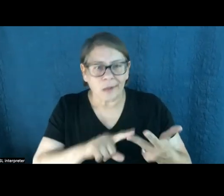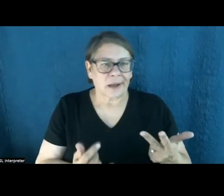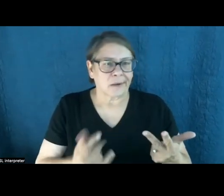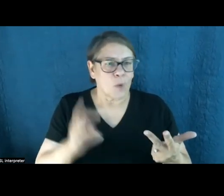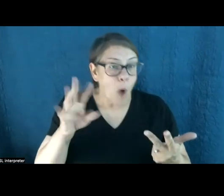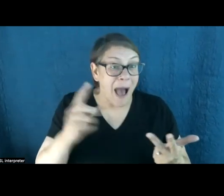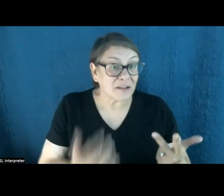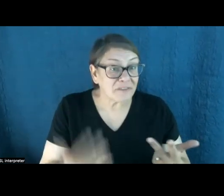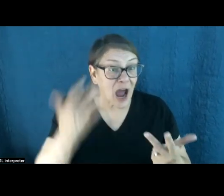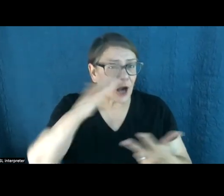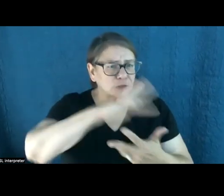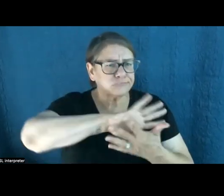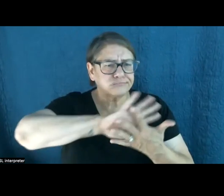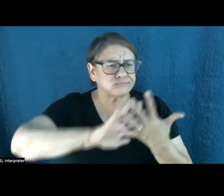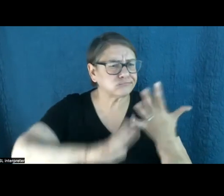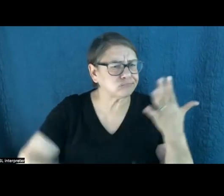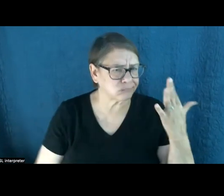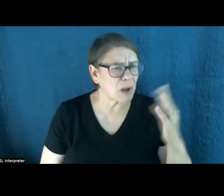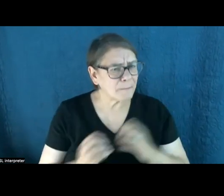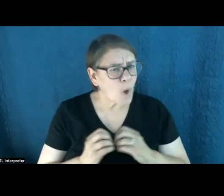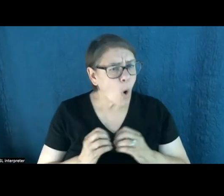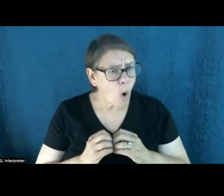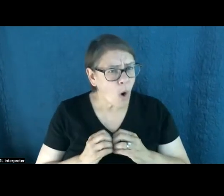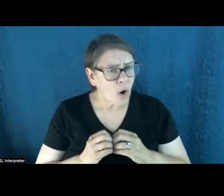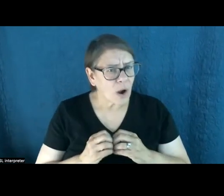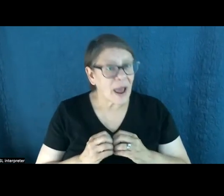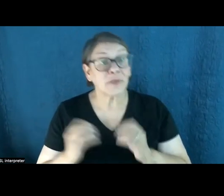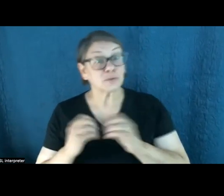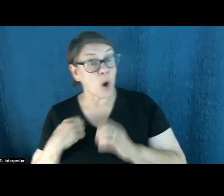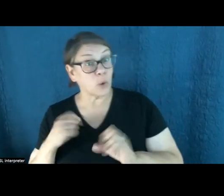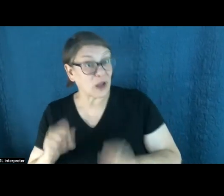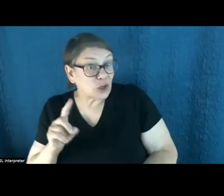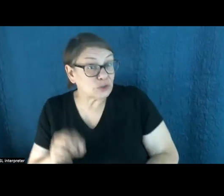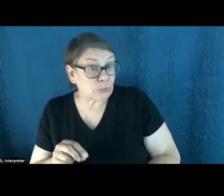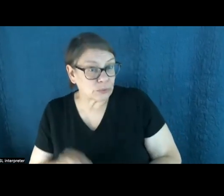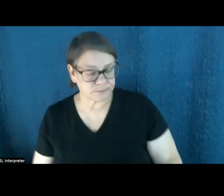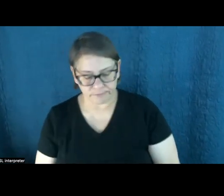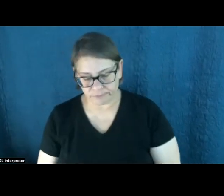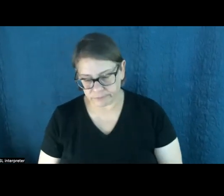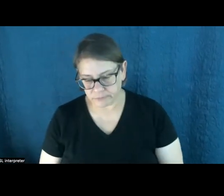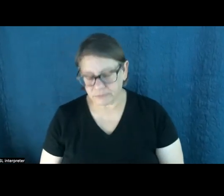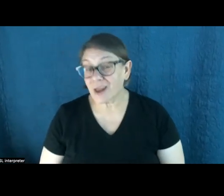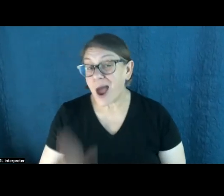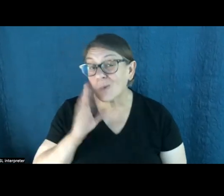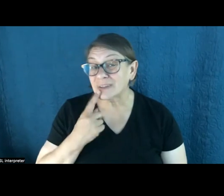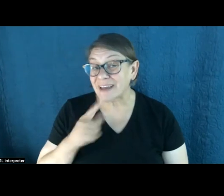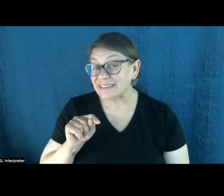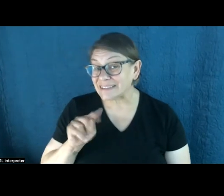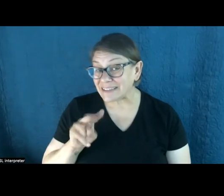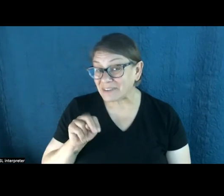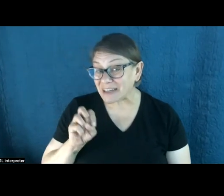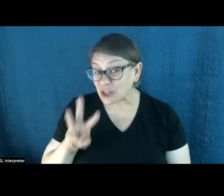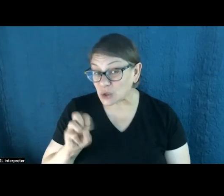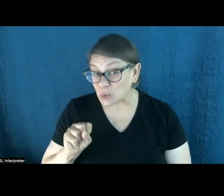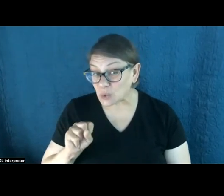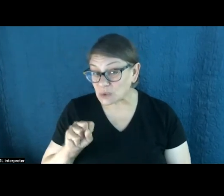a whole lot more on that front. And there's there's even more we could be doing. I would say the TV news situation covering climate